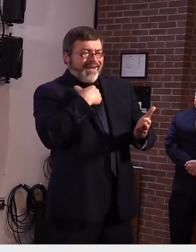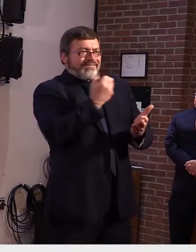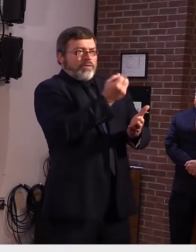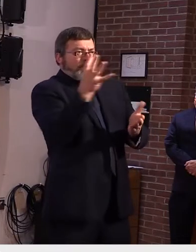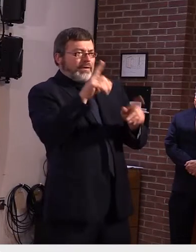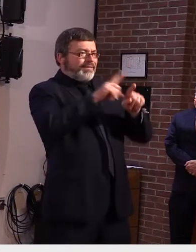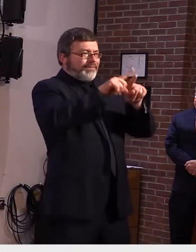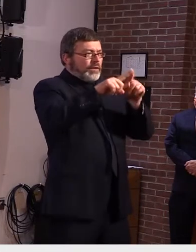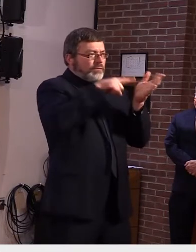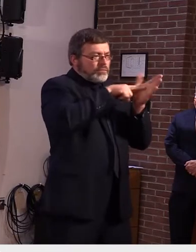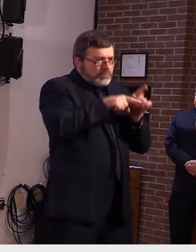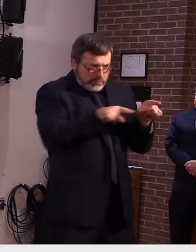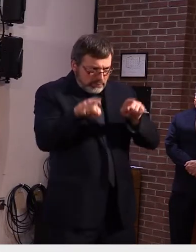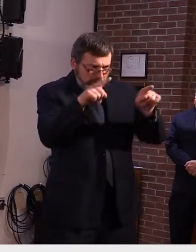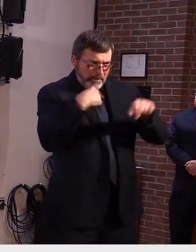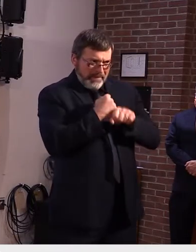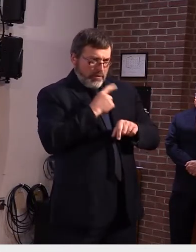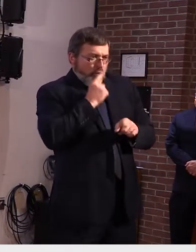a second